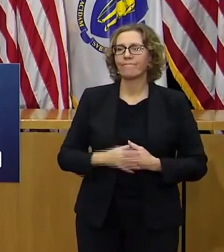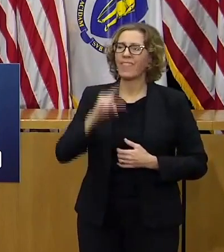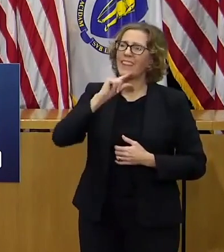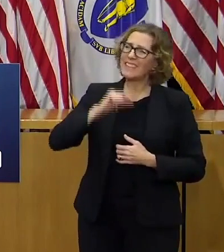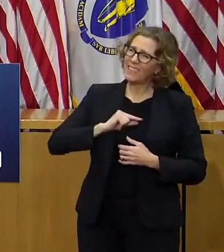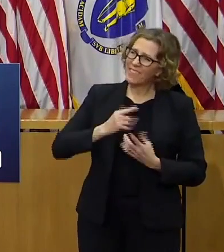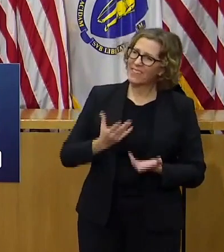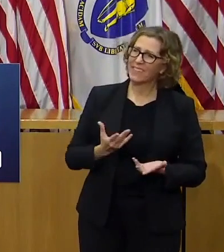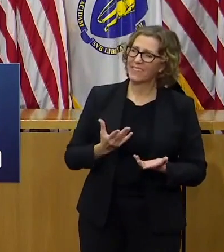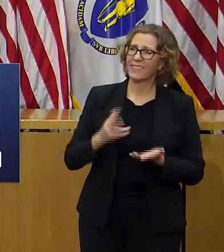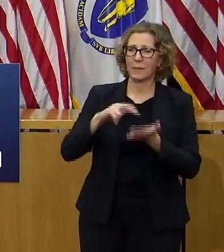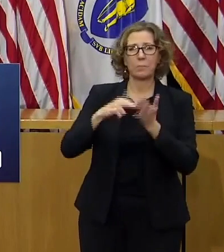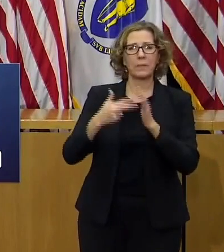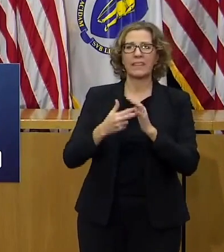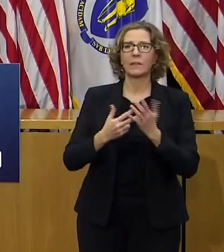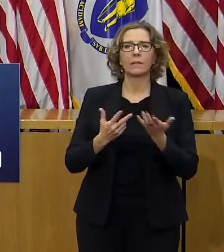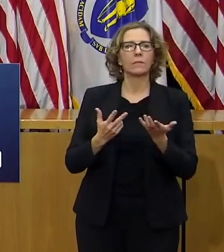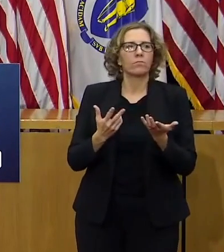gathering